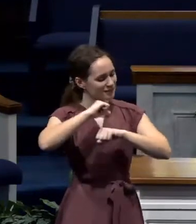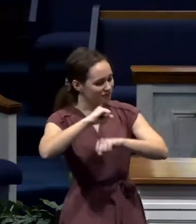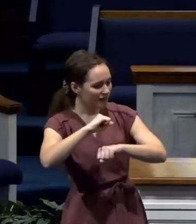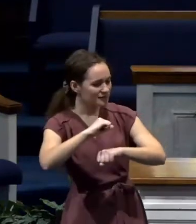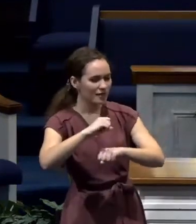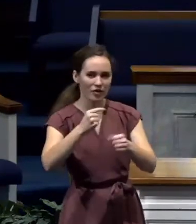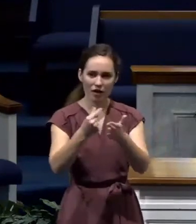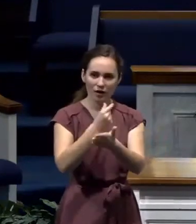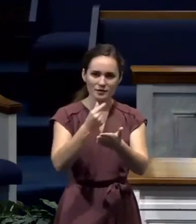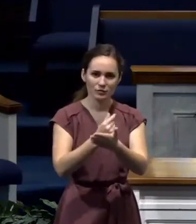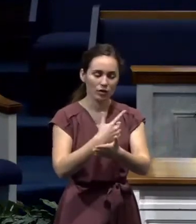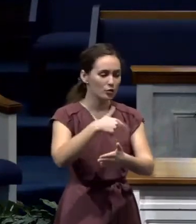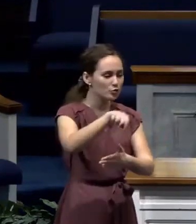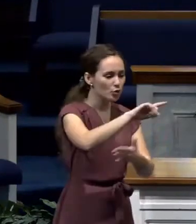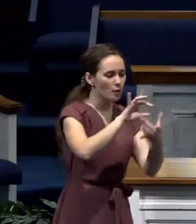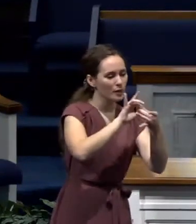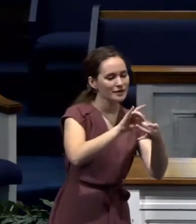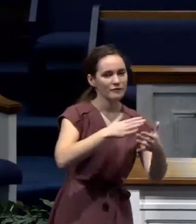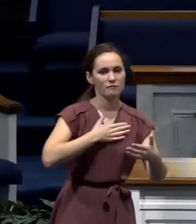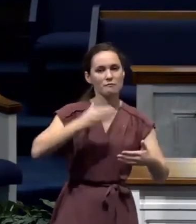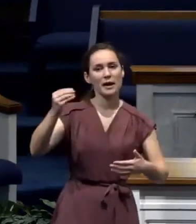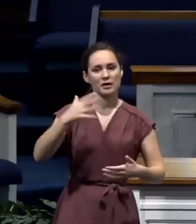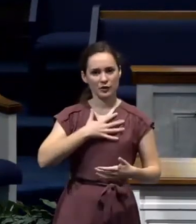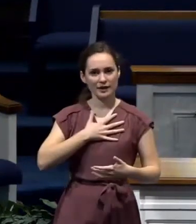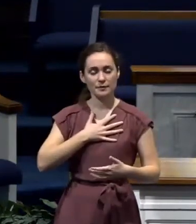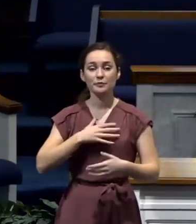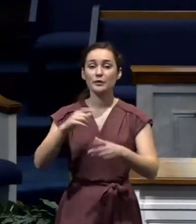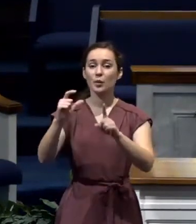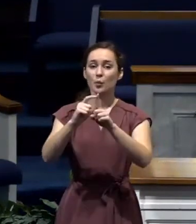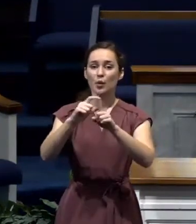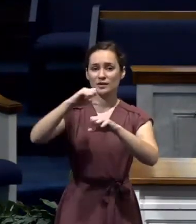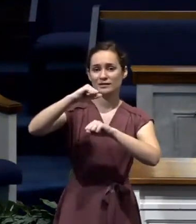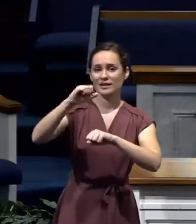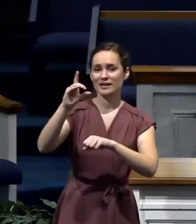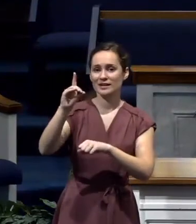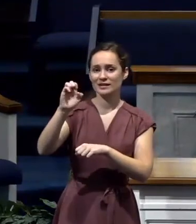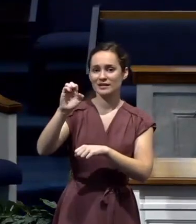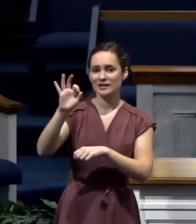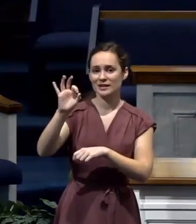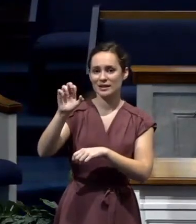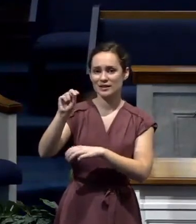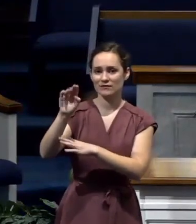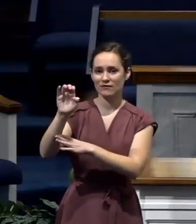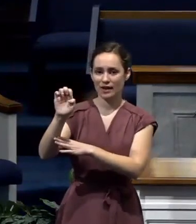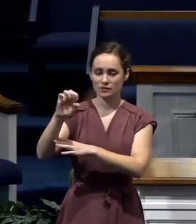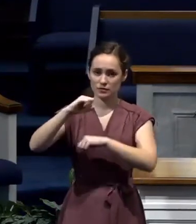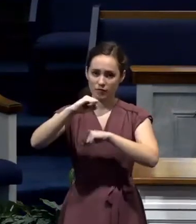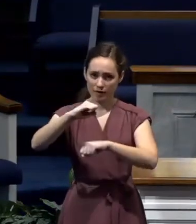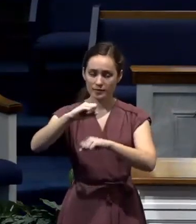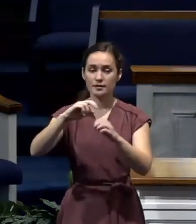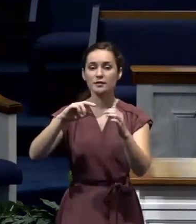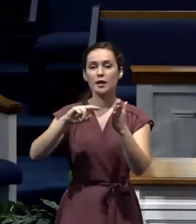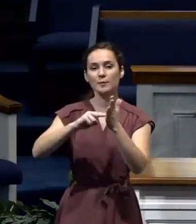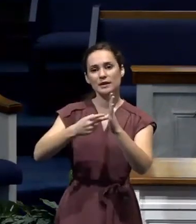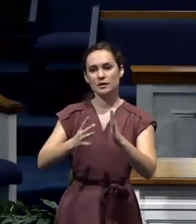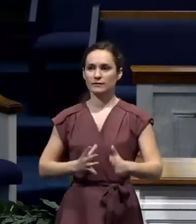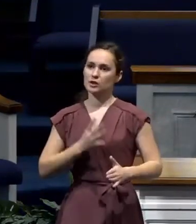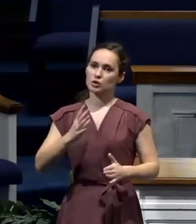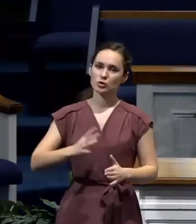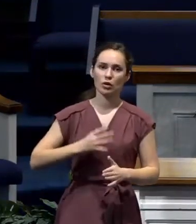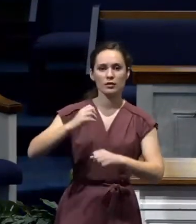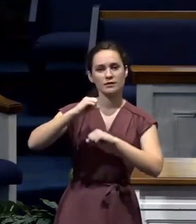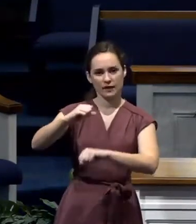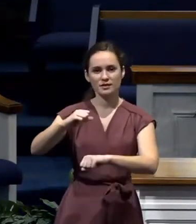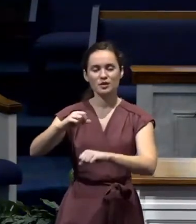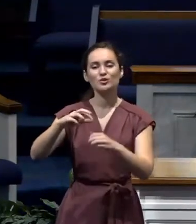partakers of my grace. See the word defense there? It's apologia. It's actually the idea of an official defense, like in a